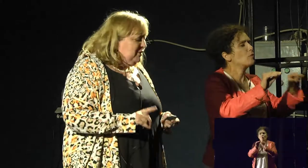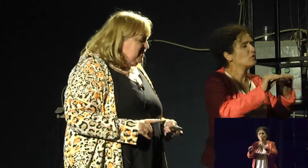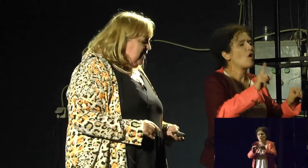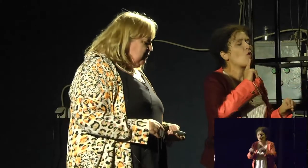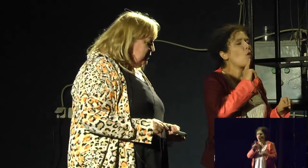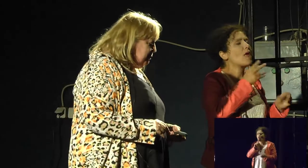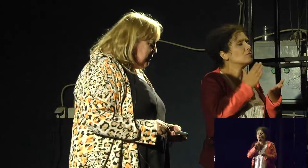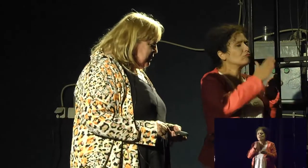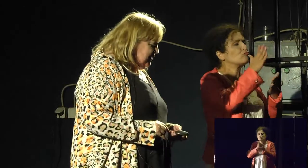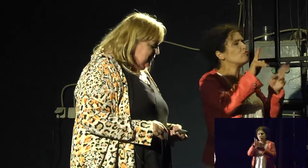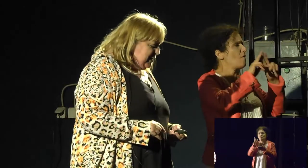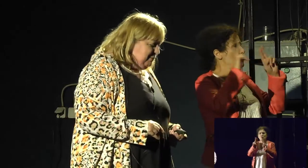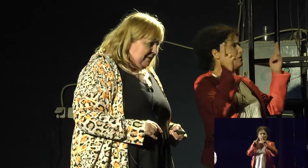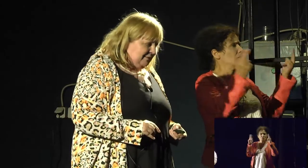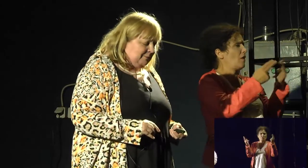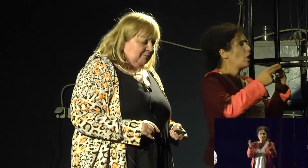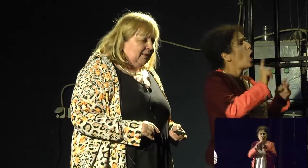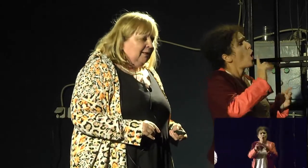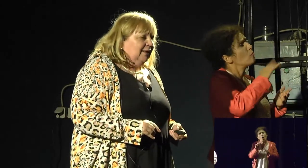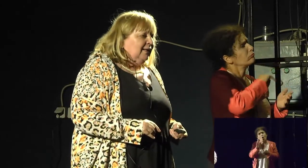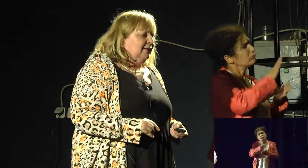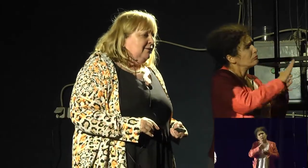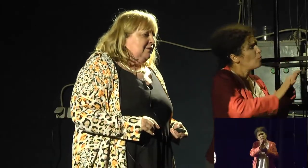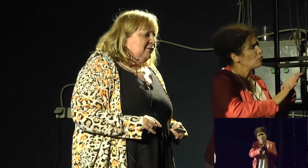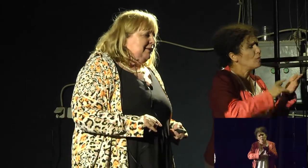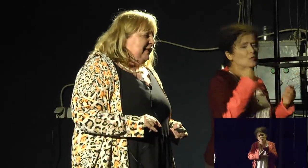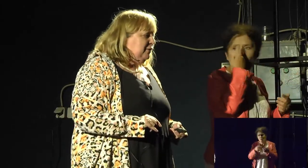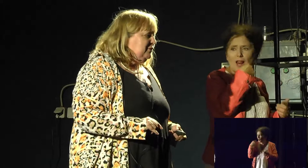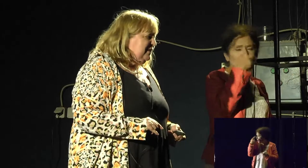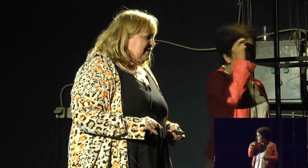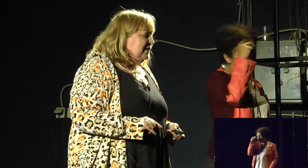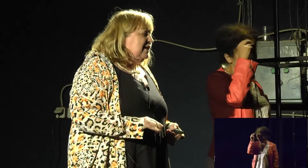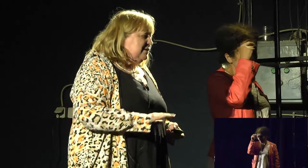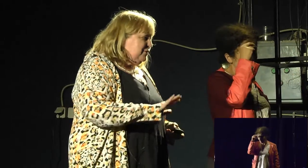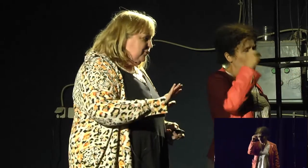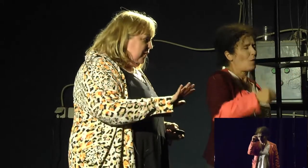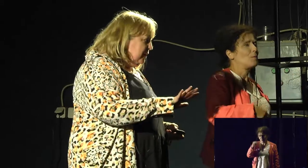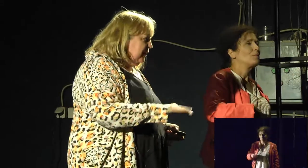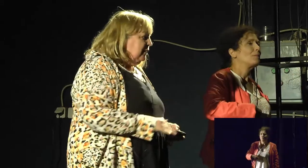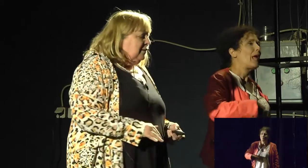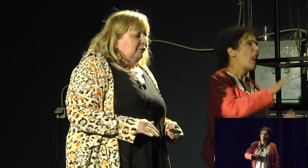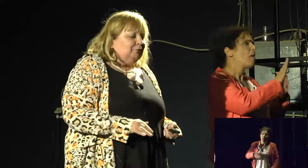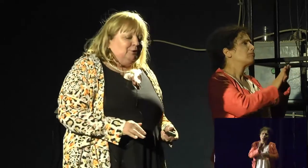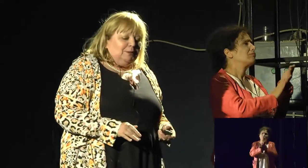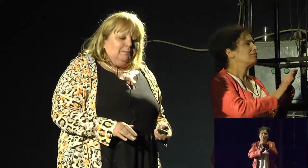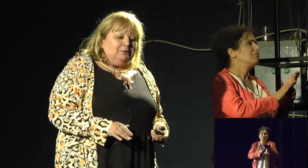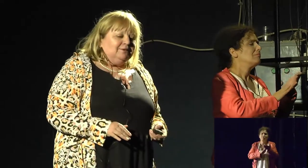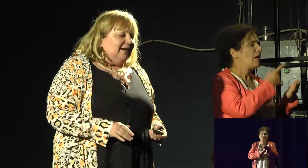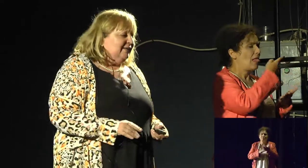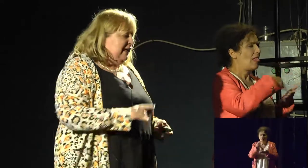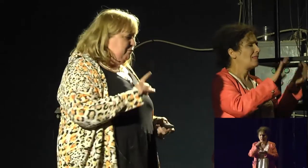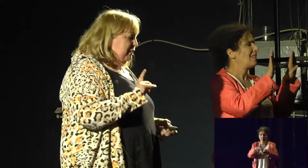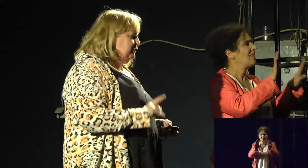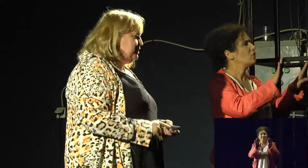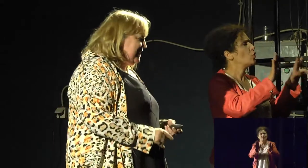But I want to start with a personal experience. In the beginning of the 1980s, far before you were